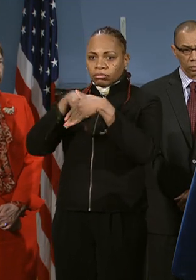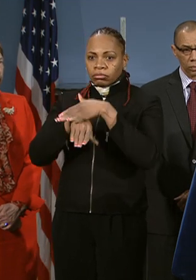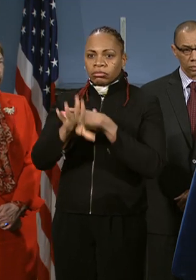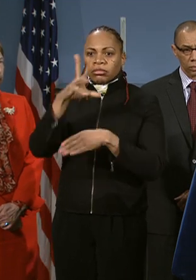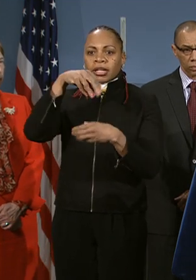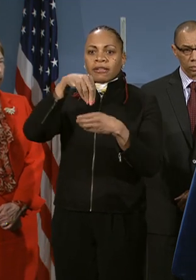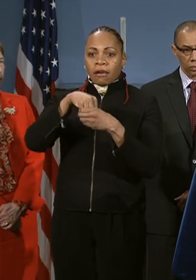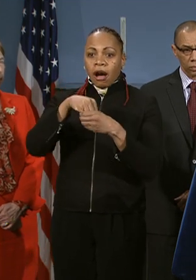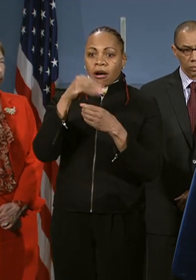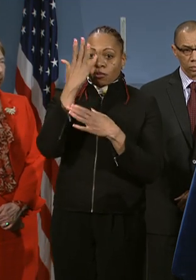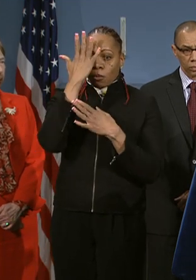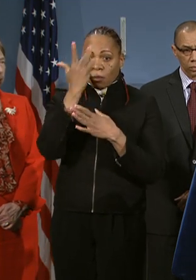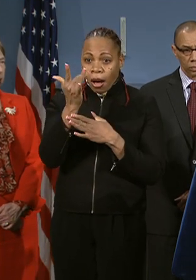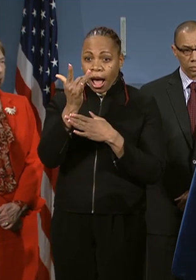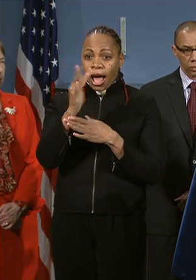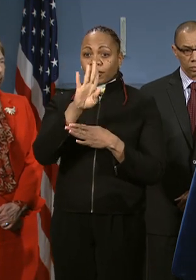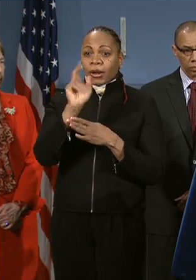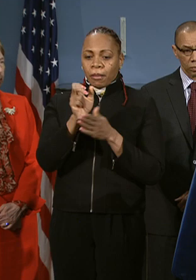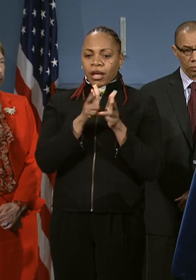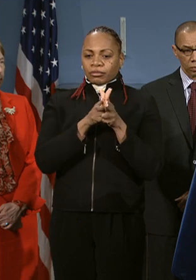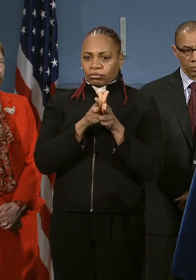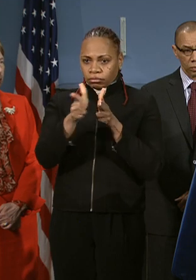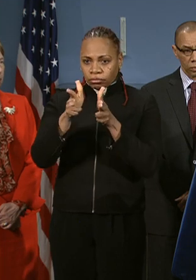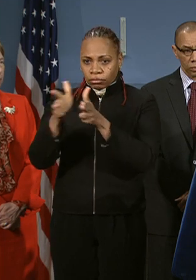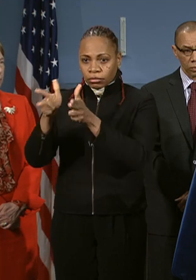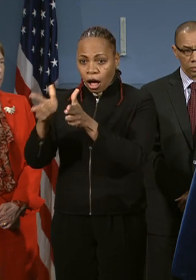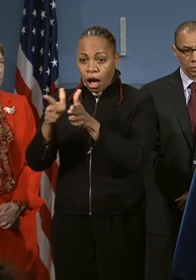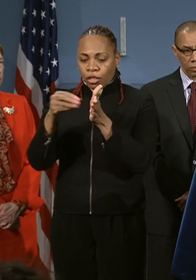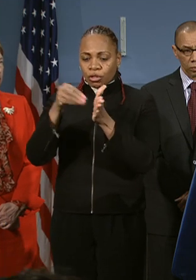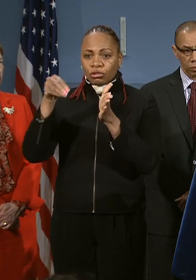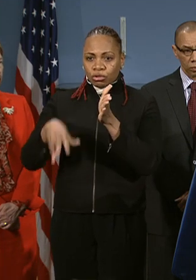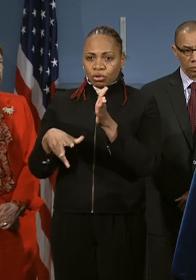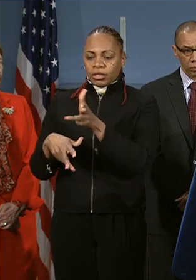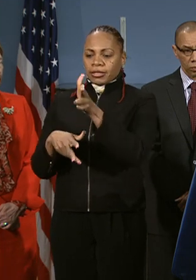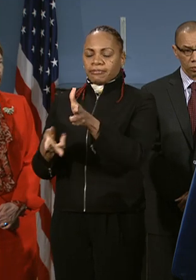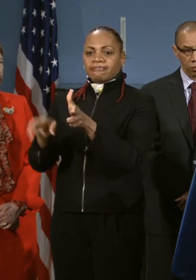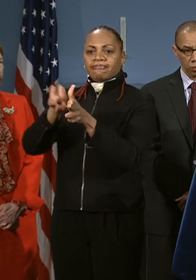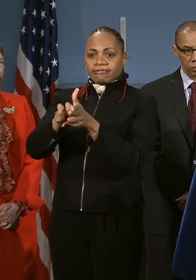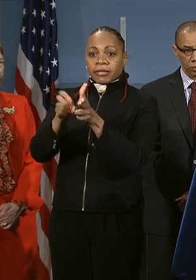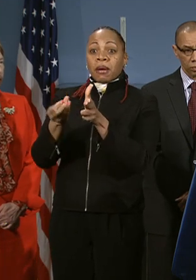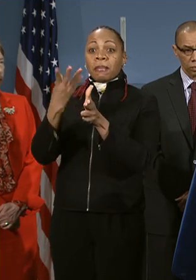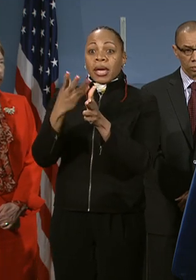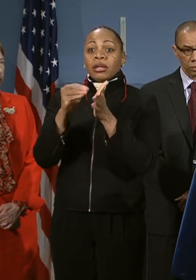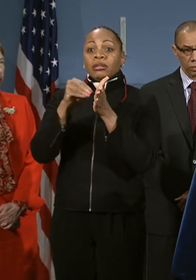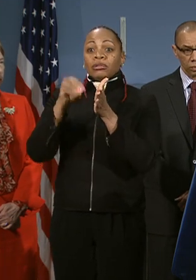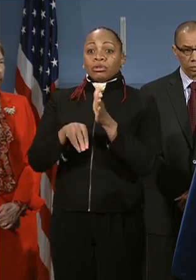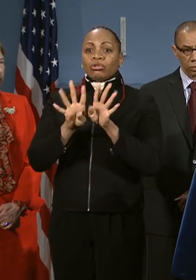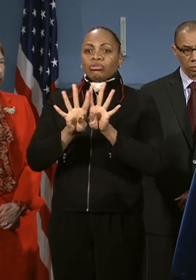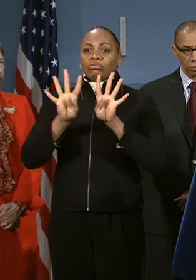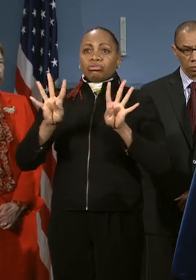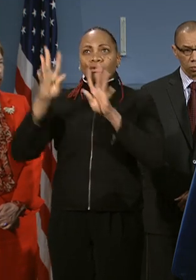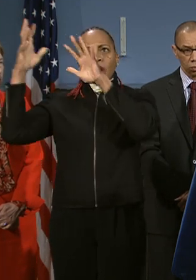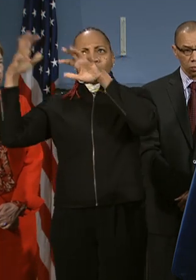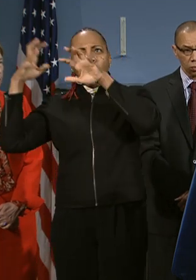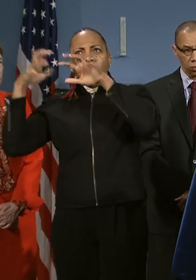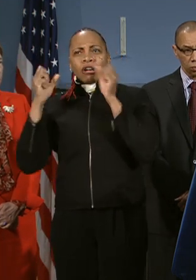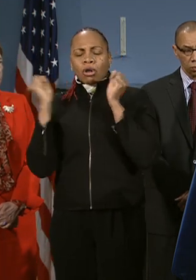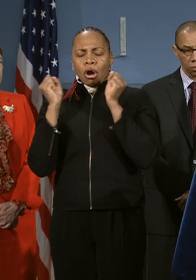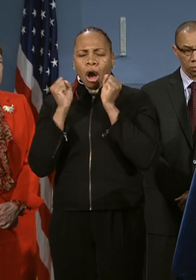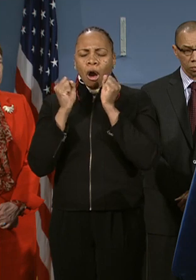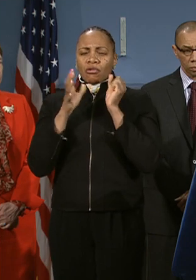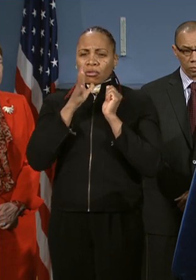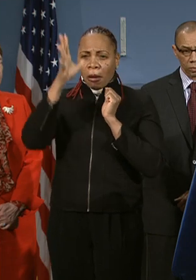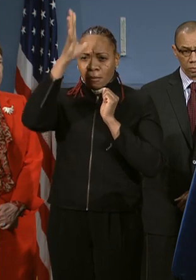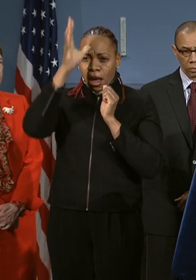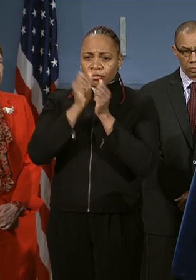buses could roll out and start picking up their students, many of whom may have been standing outside in this morning's freezing rain with their parents waiting for their